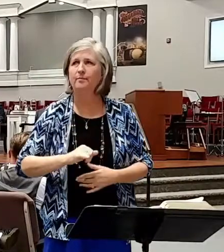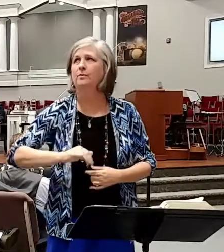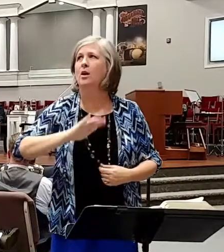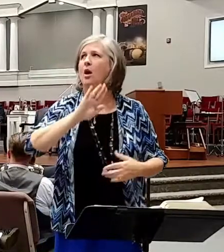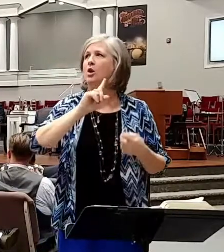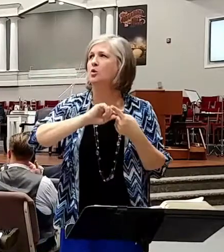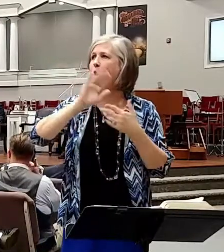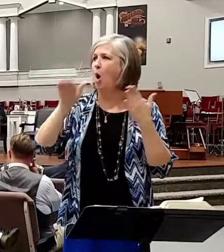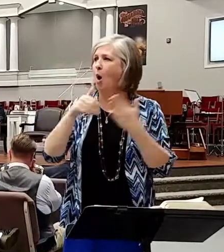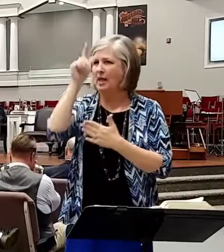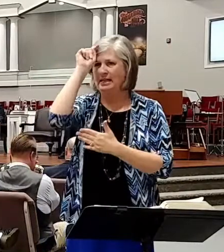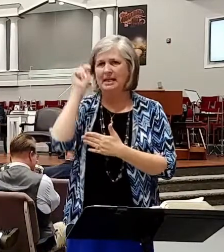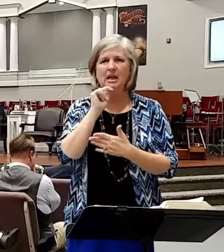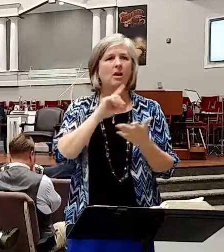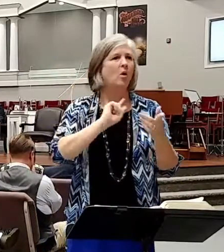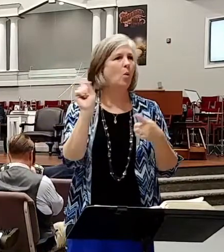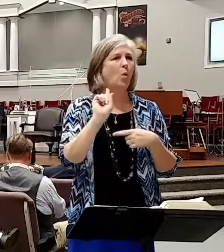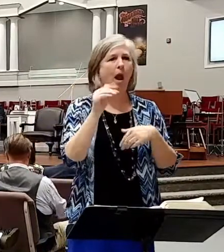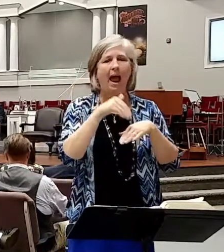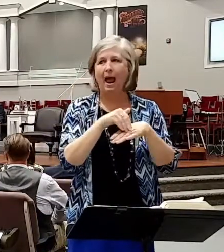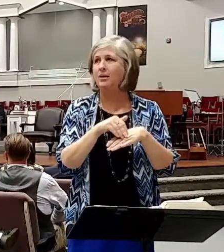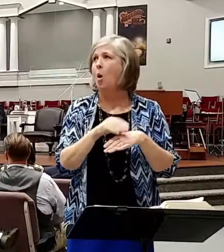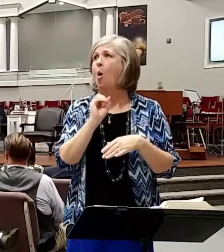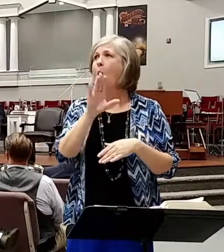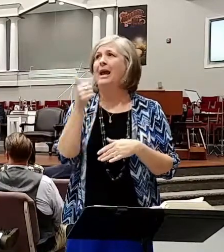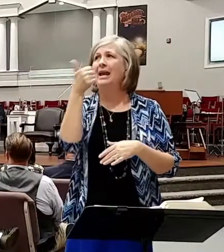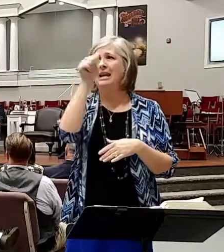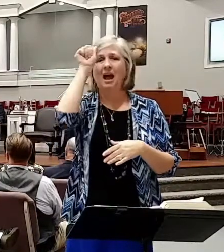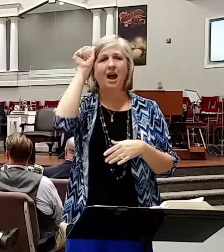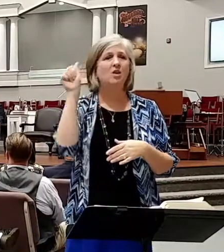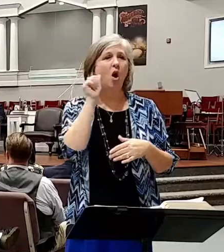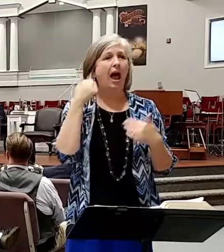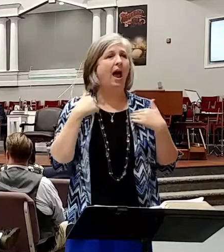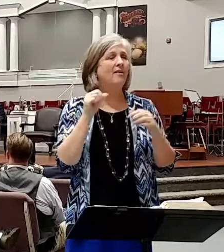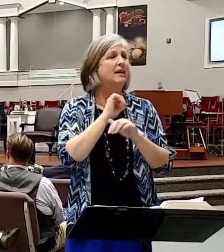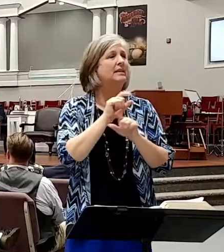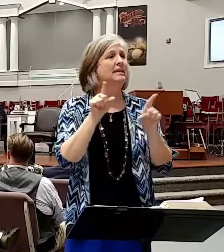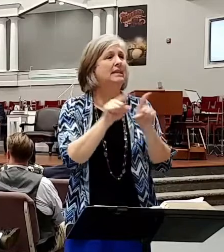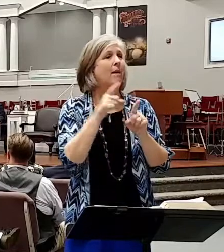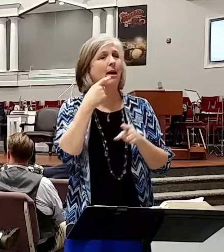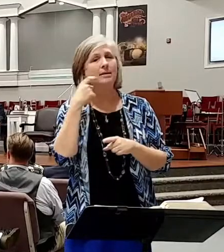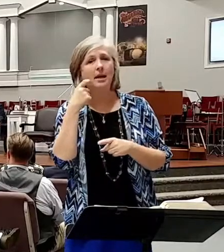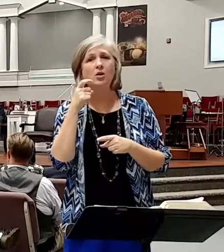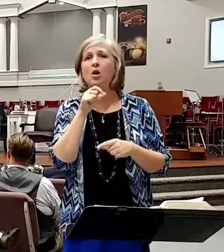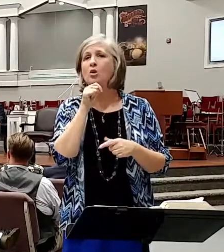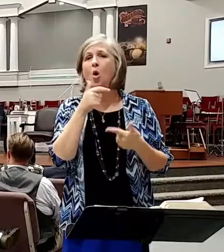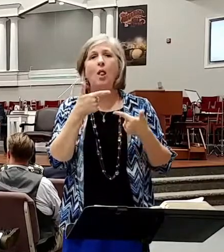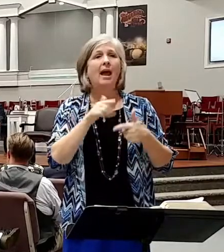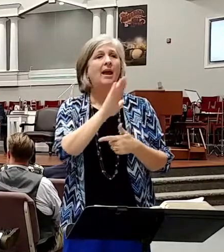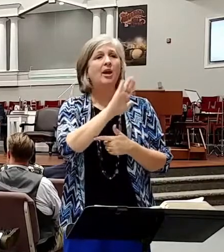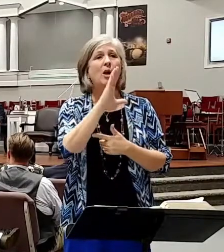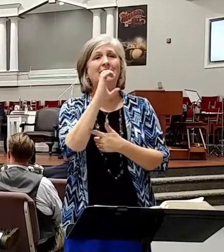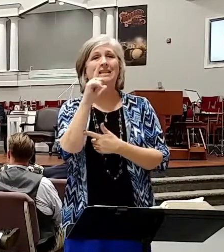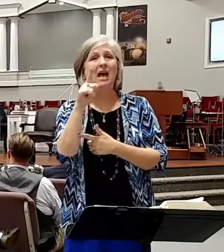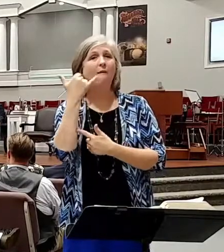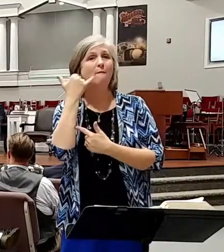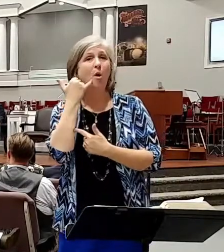wherever you're sitting at, anywhere in here, or any adults that might have the same addiction, don't let your cell phone become more important to you than your Bible.